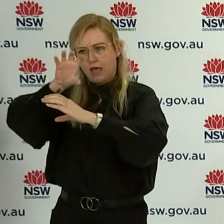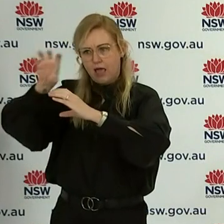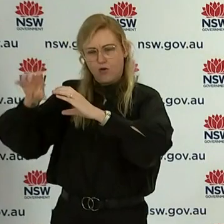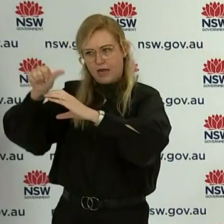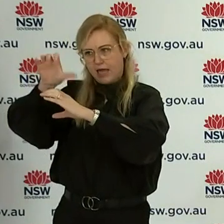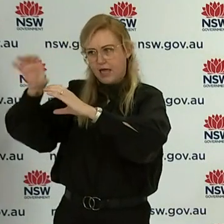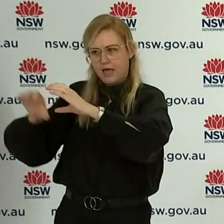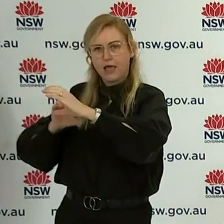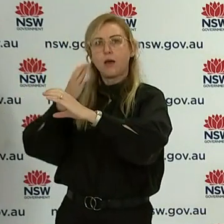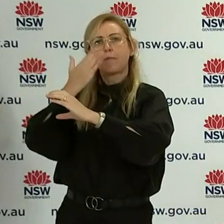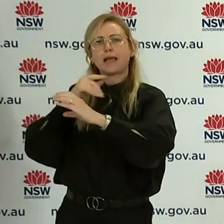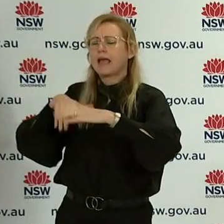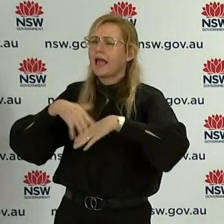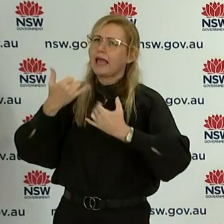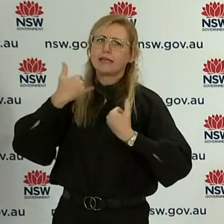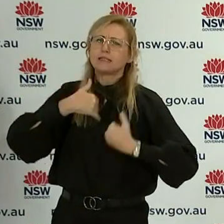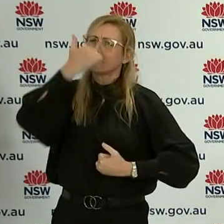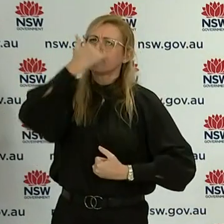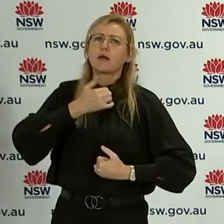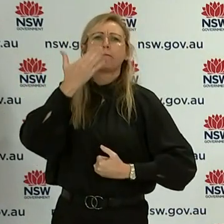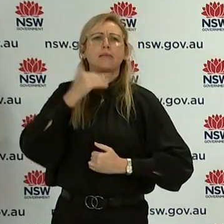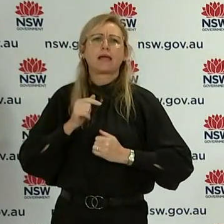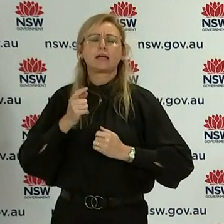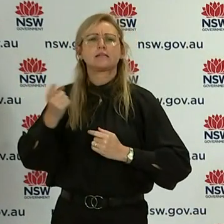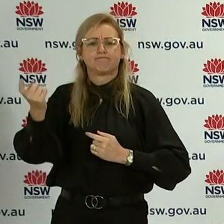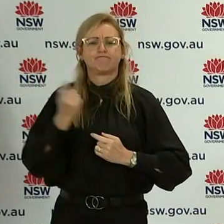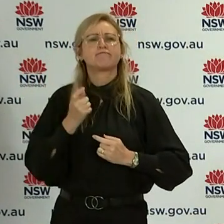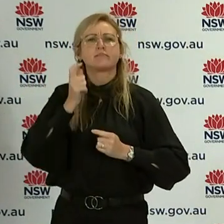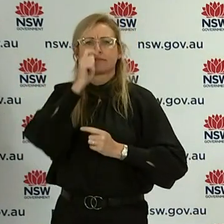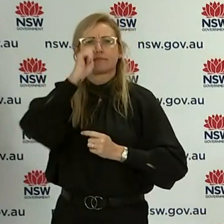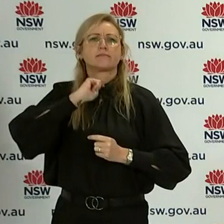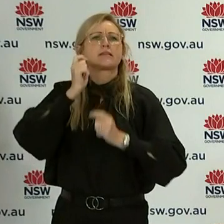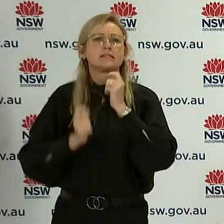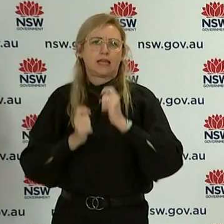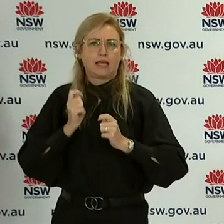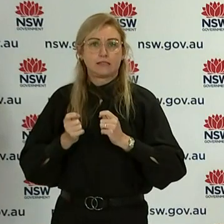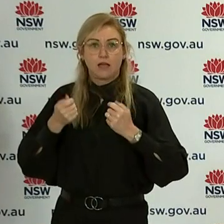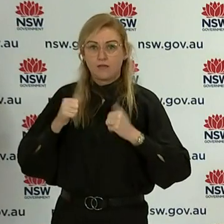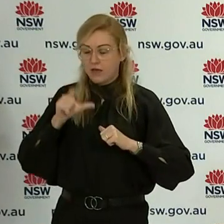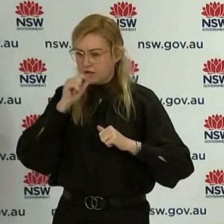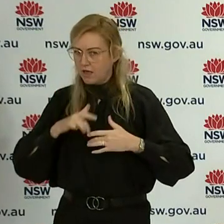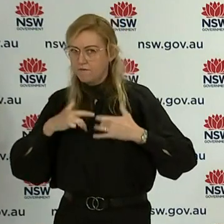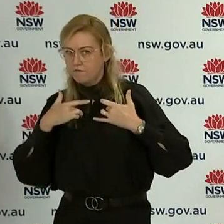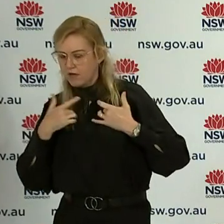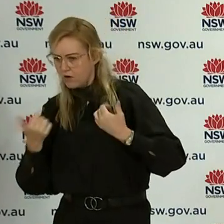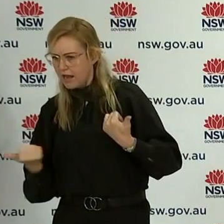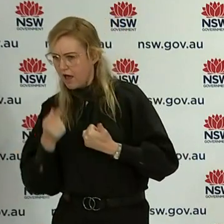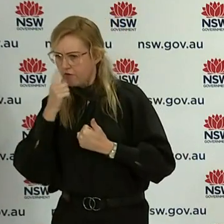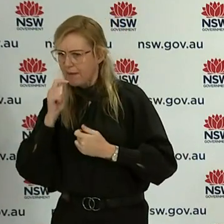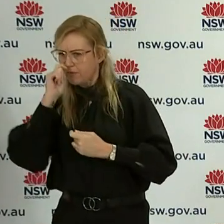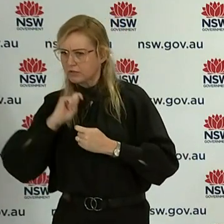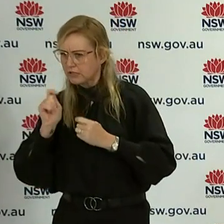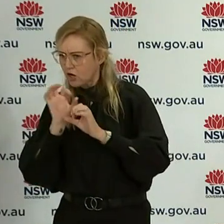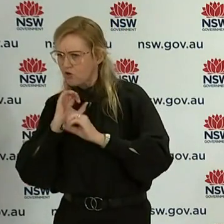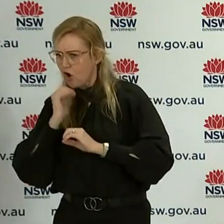please come out and get tested if you have the mildest of symptoms. That will give the health experts confidence to take the Georges River local government area out of